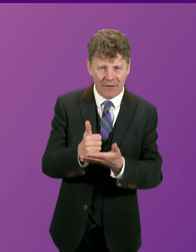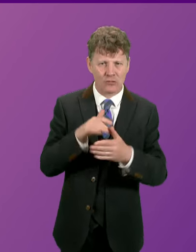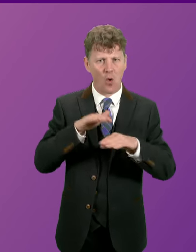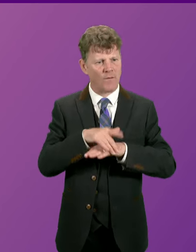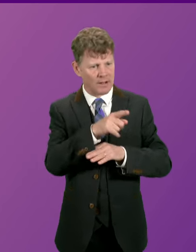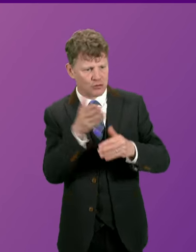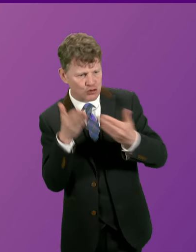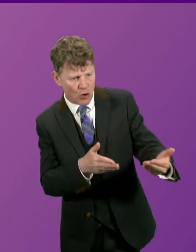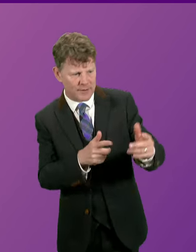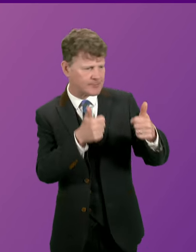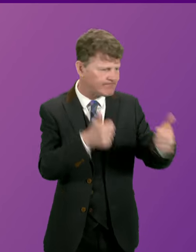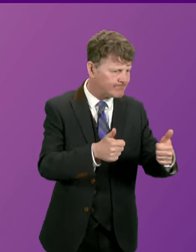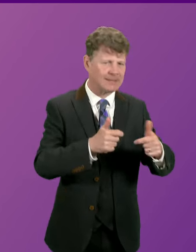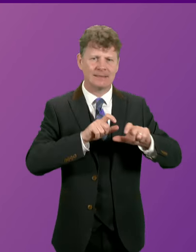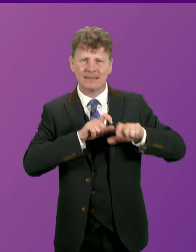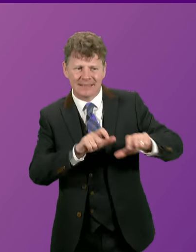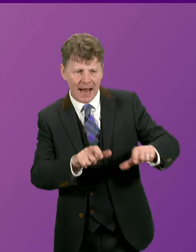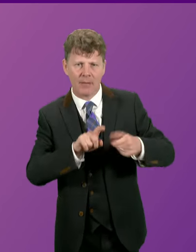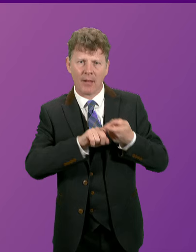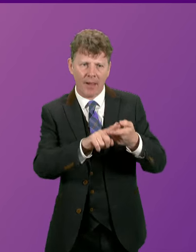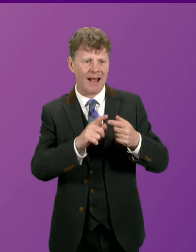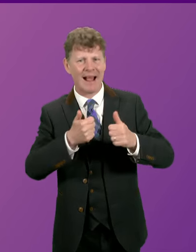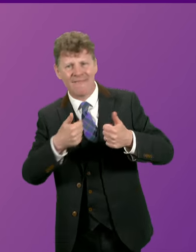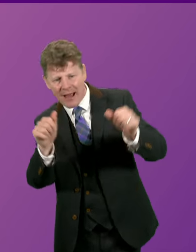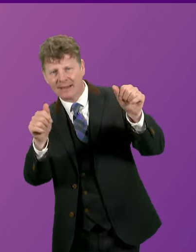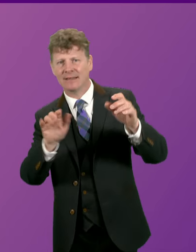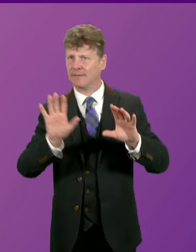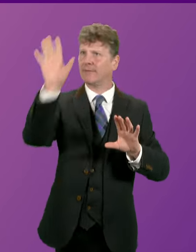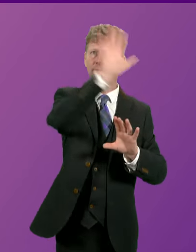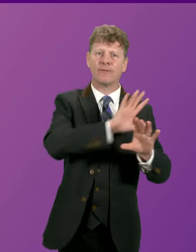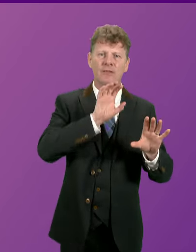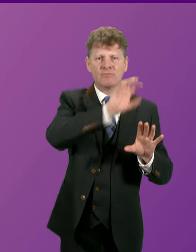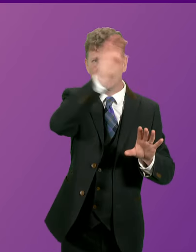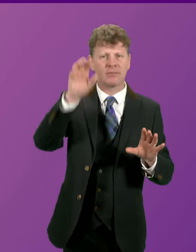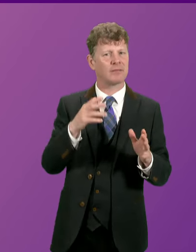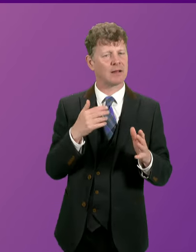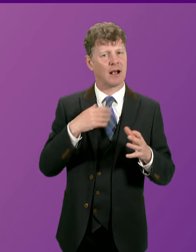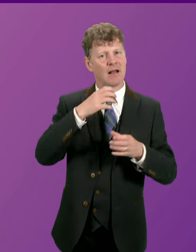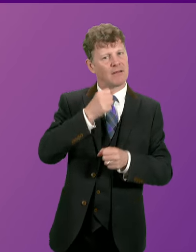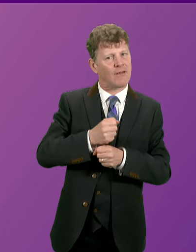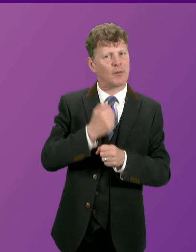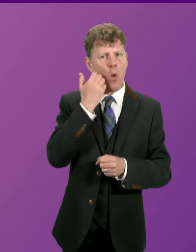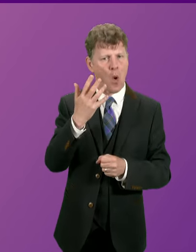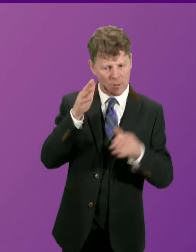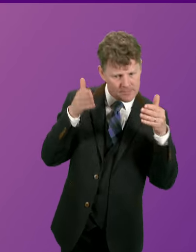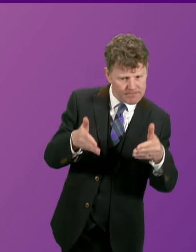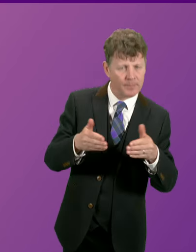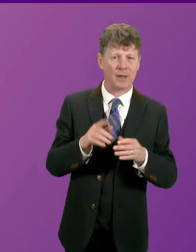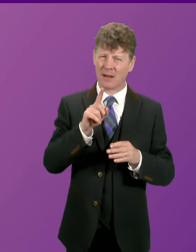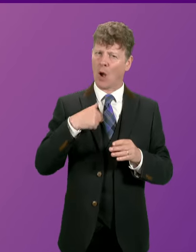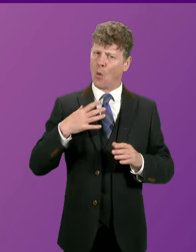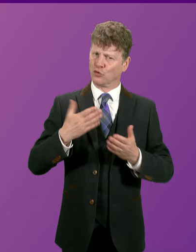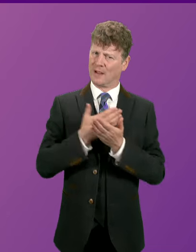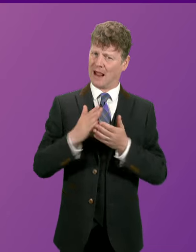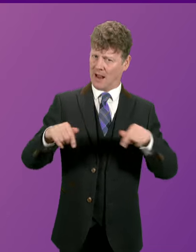of local services. that will always be a priority for the government. But I want to make it clear to Parliament the